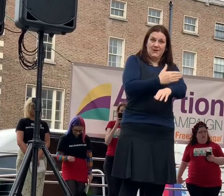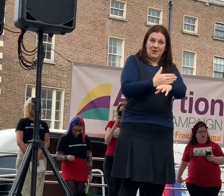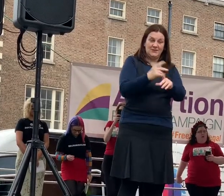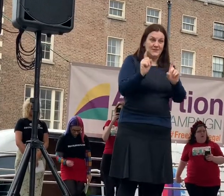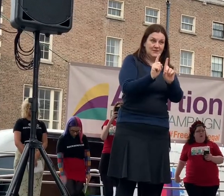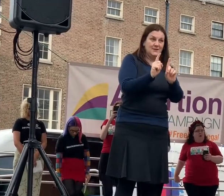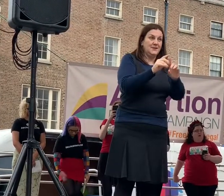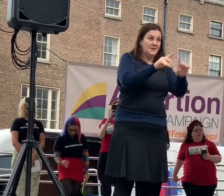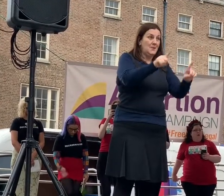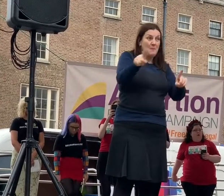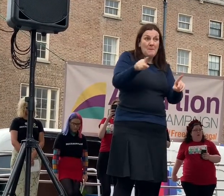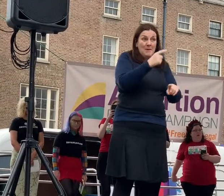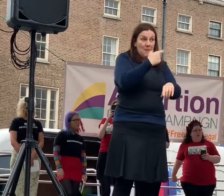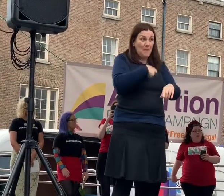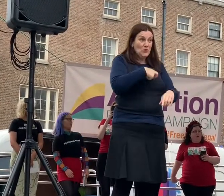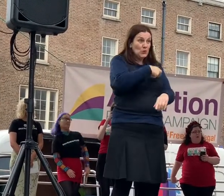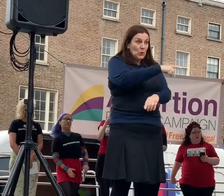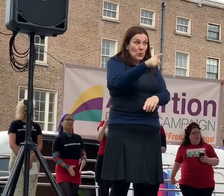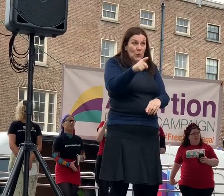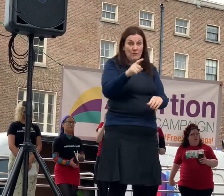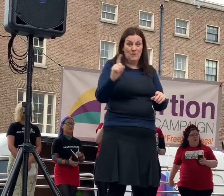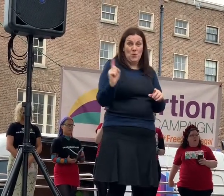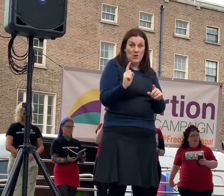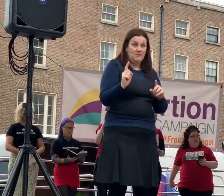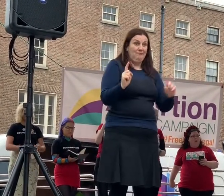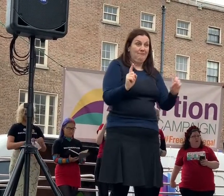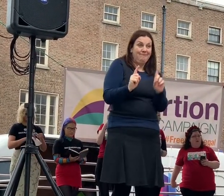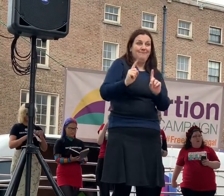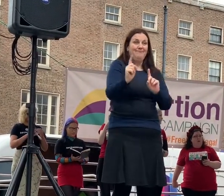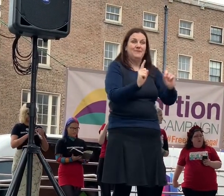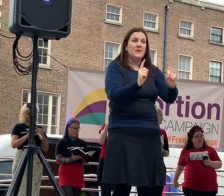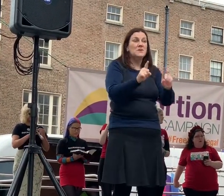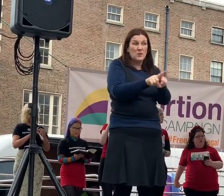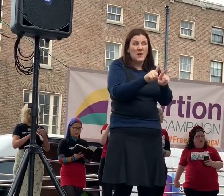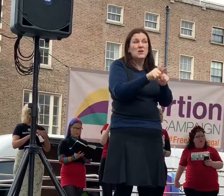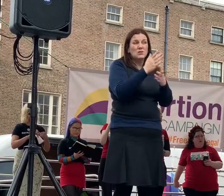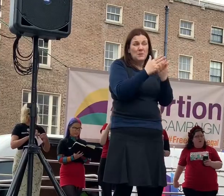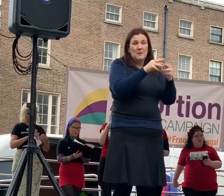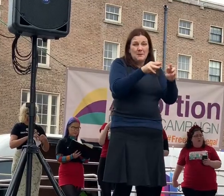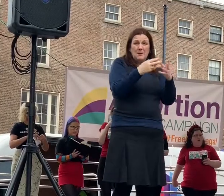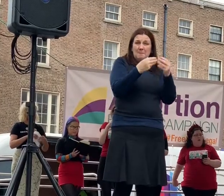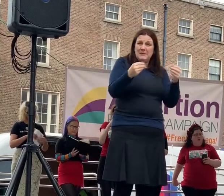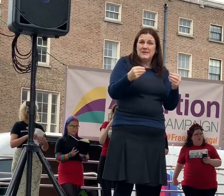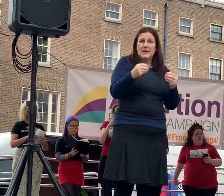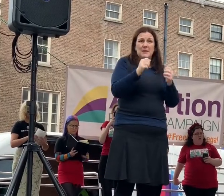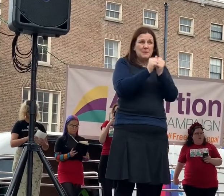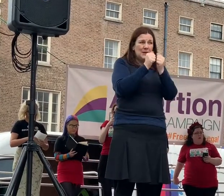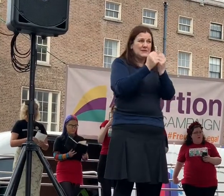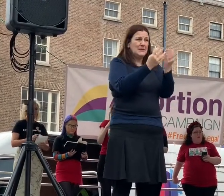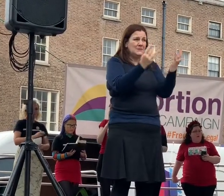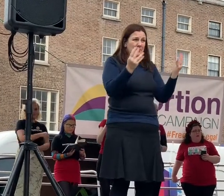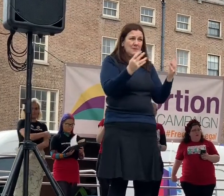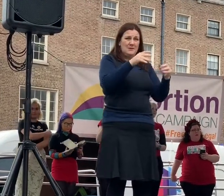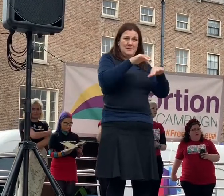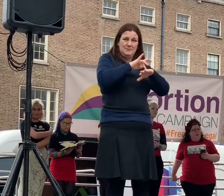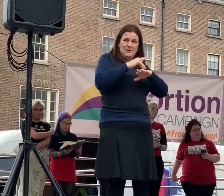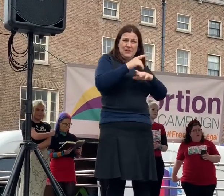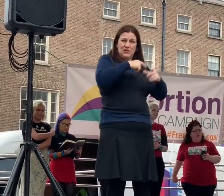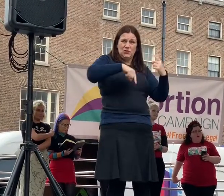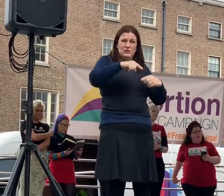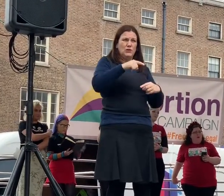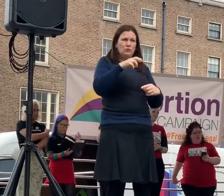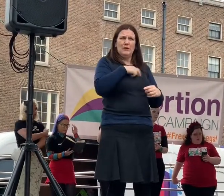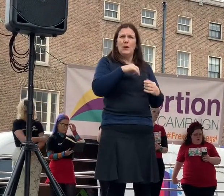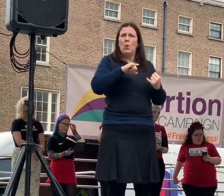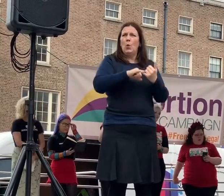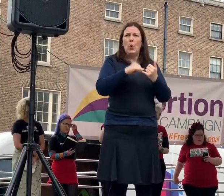that person isn't you? Also note the people that are missing, at the meetings, on the panels, on the stages. Seek